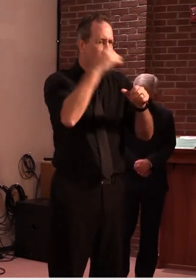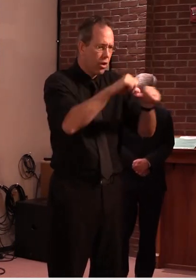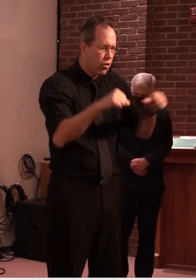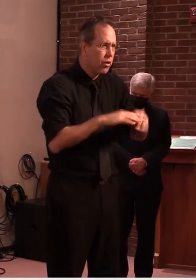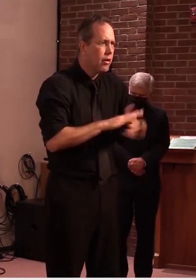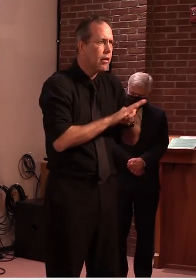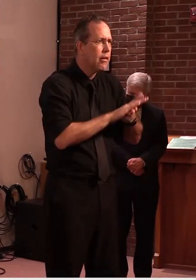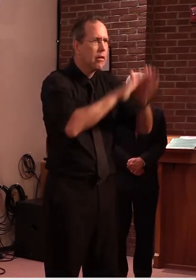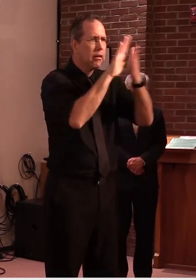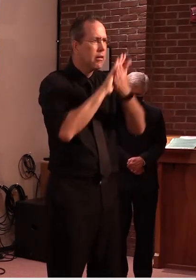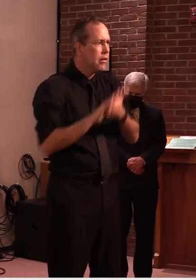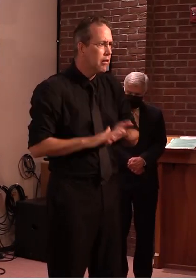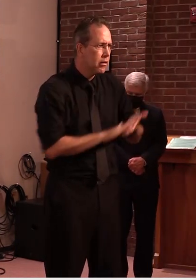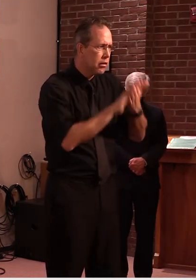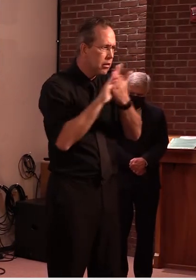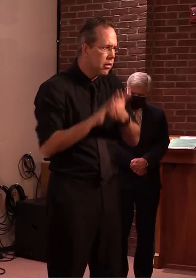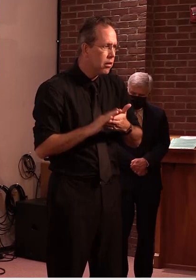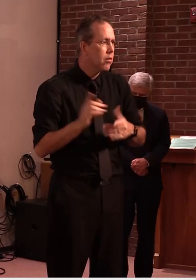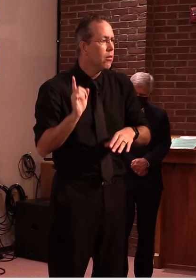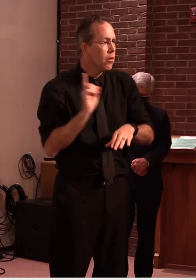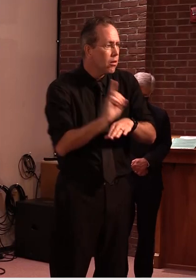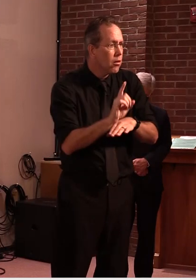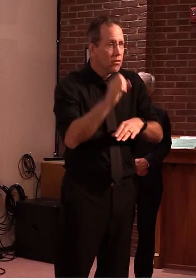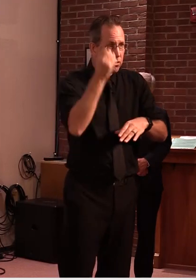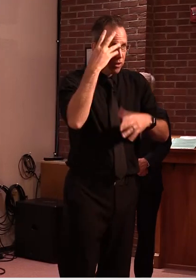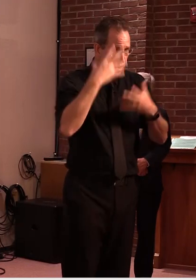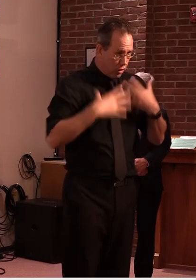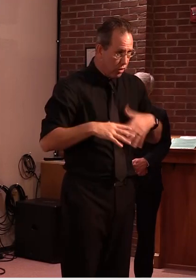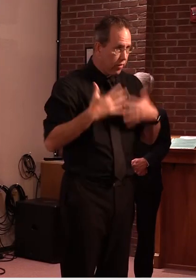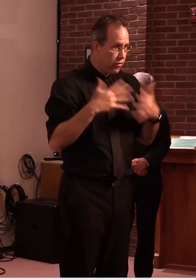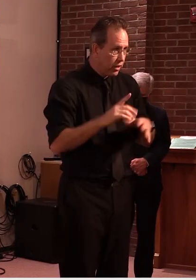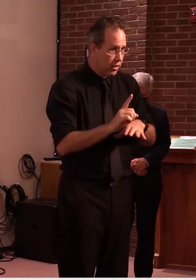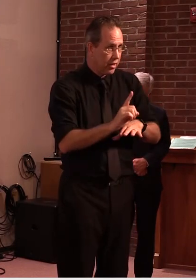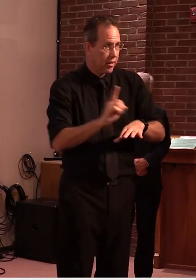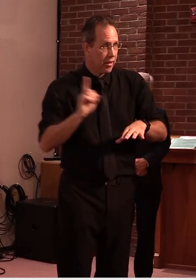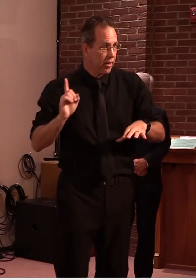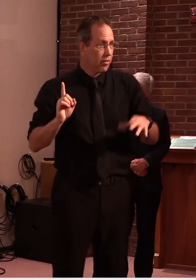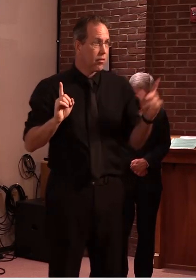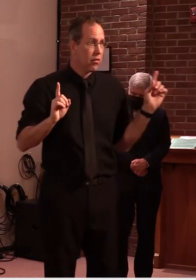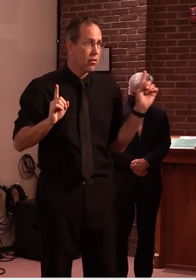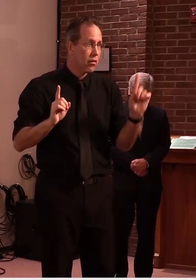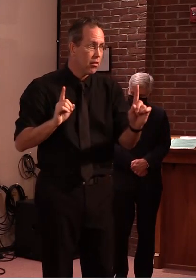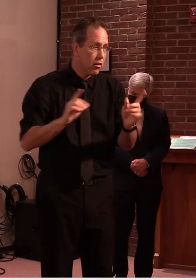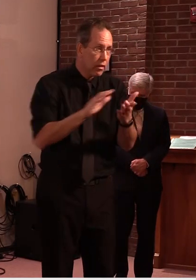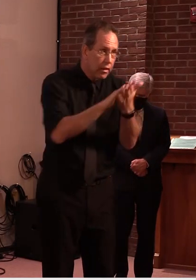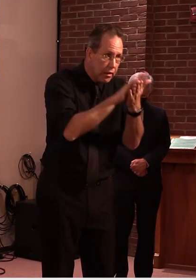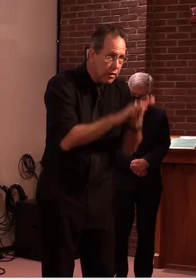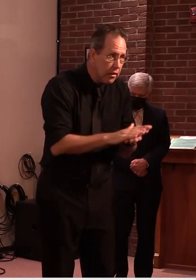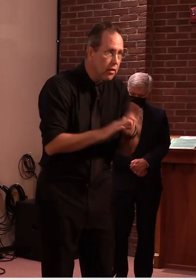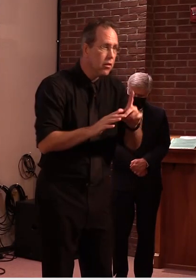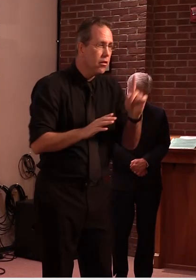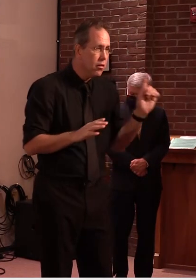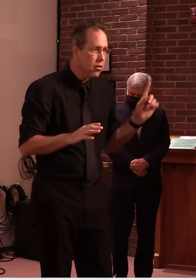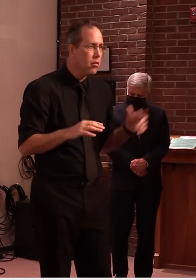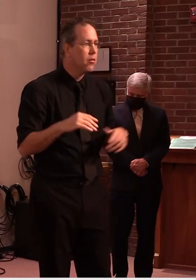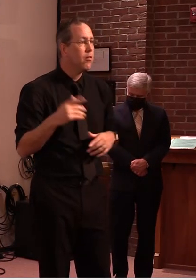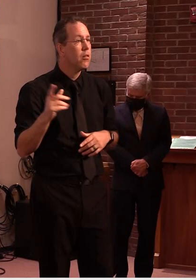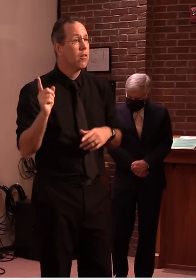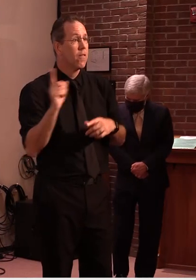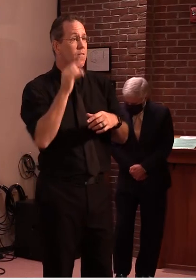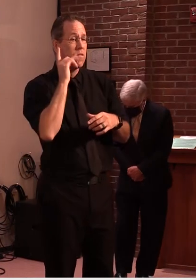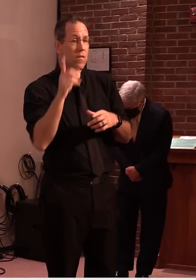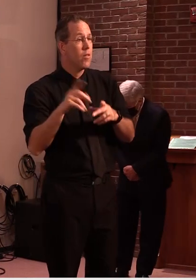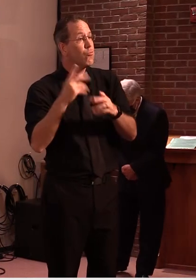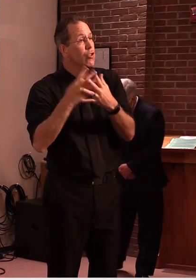and how they would handle phone calls um with the phone um by cleaning the phone and so on